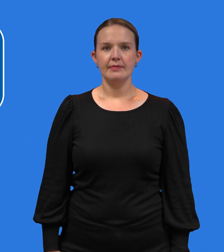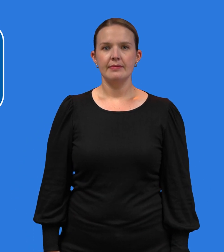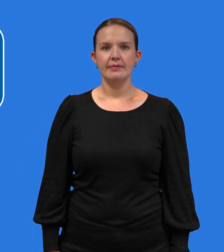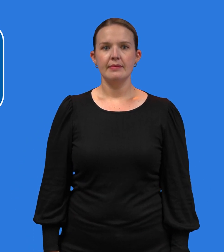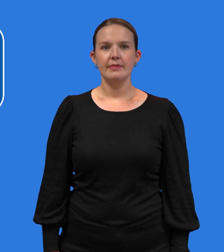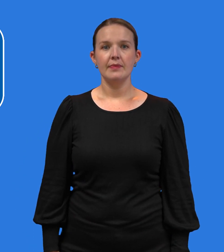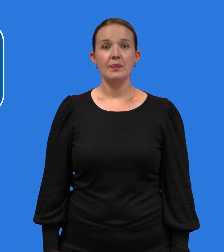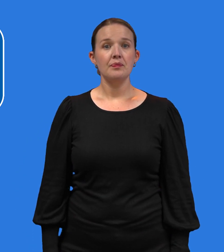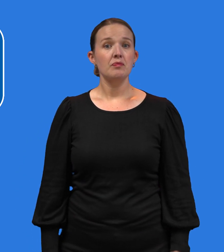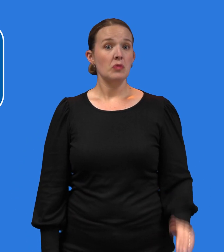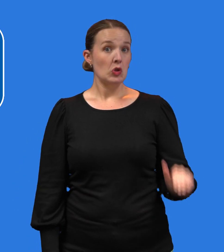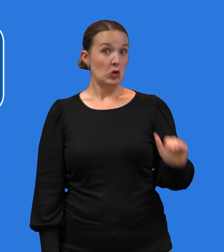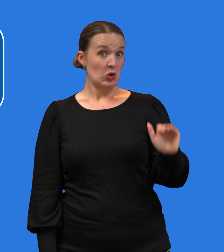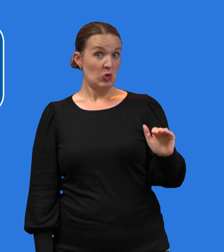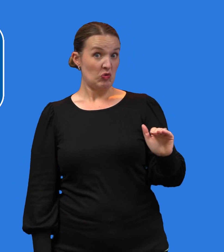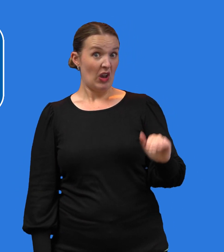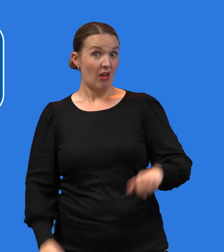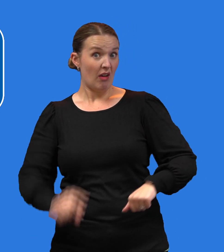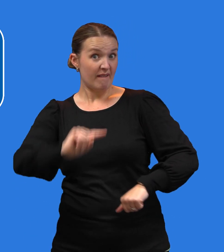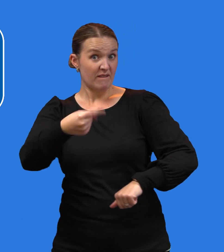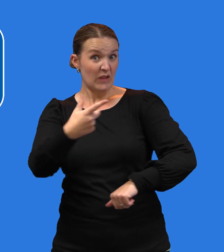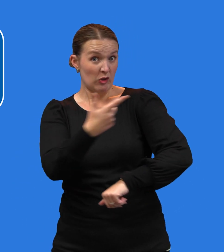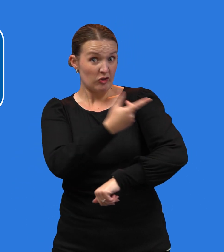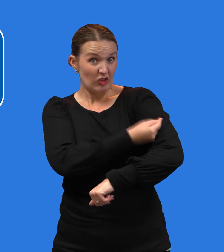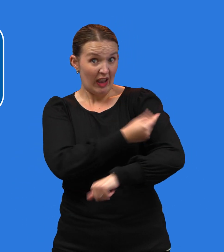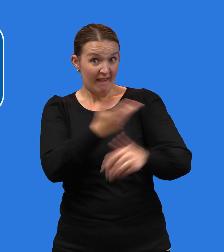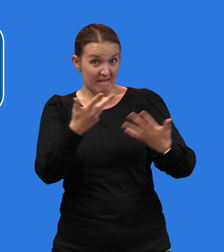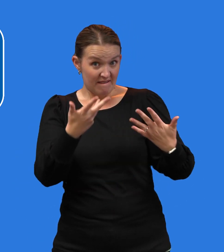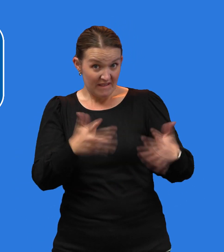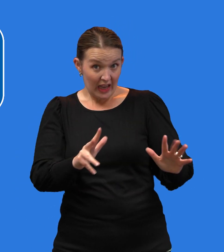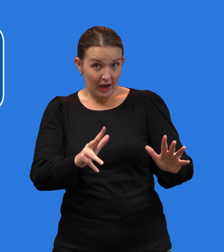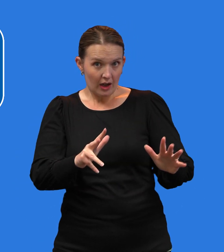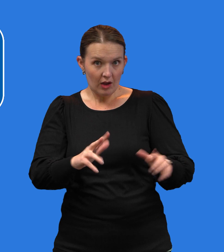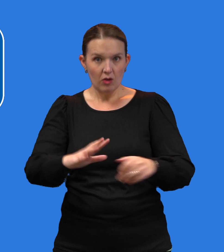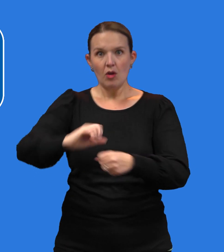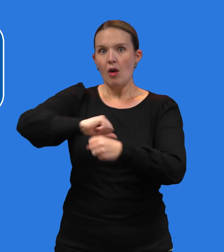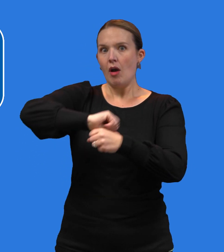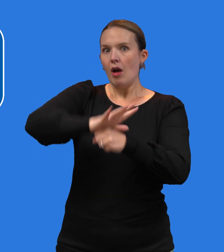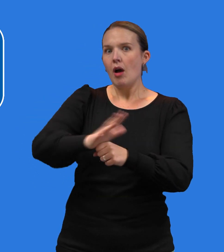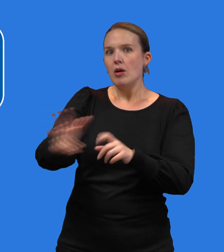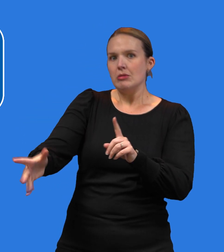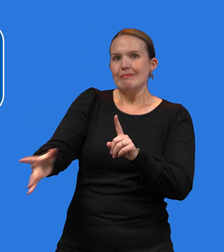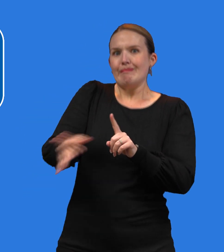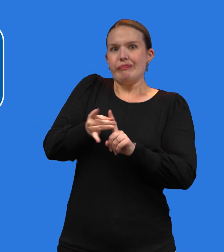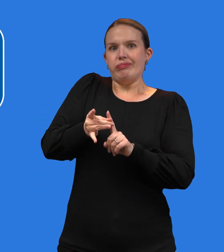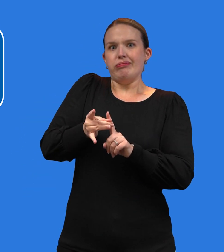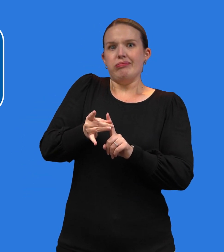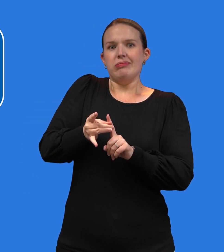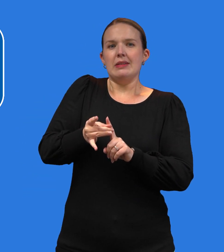If your child tests positive for COVID-19 after getting their first shot,